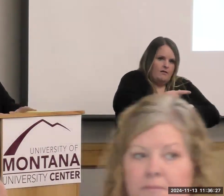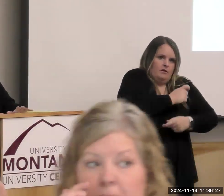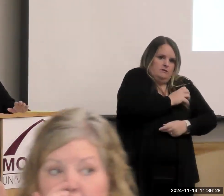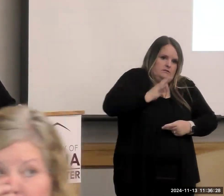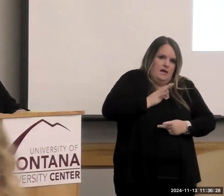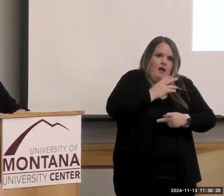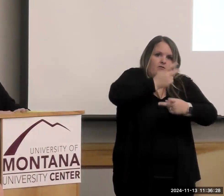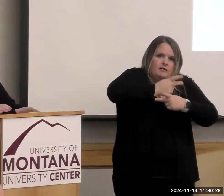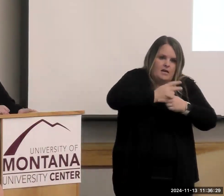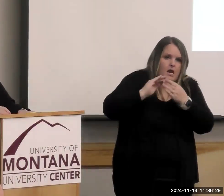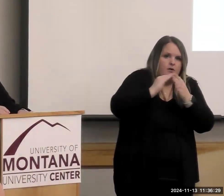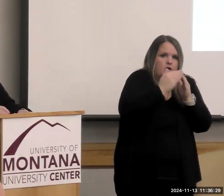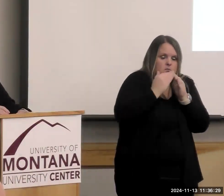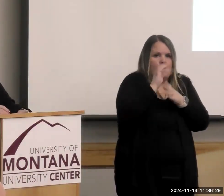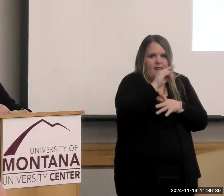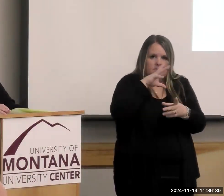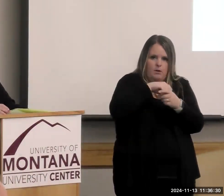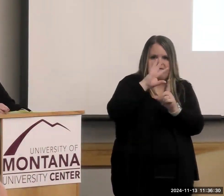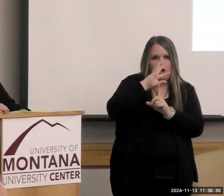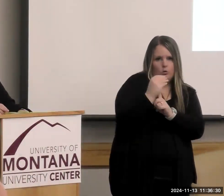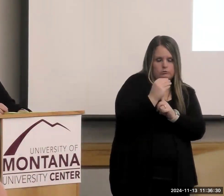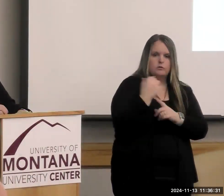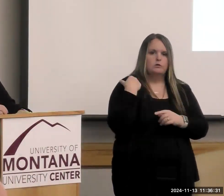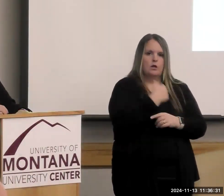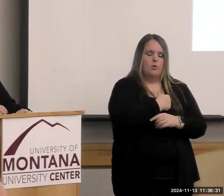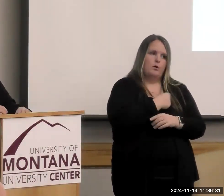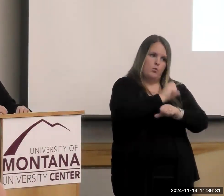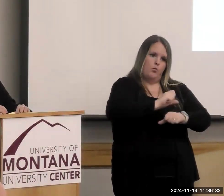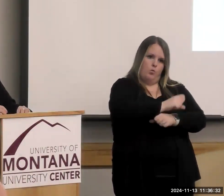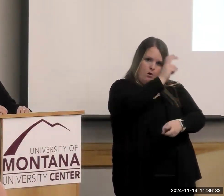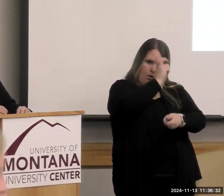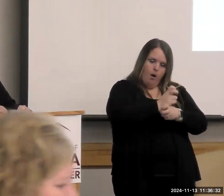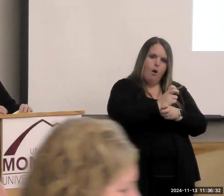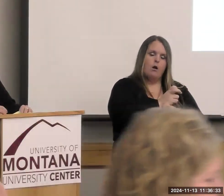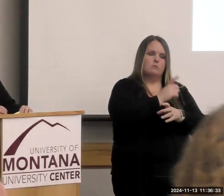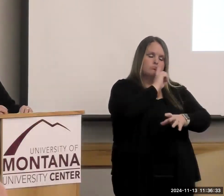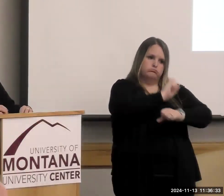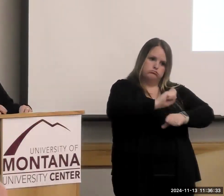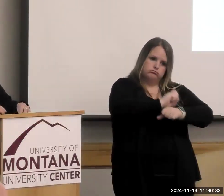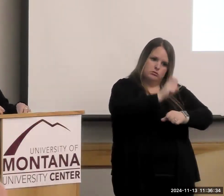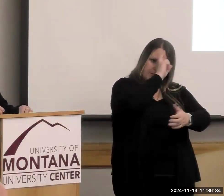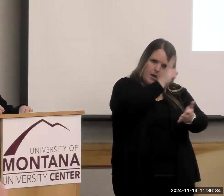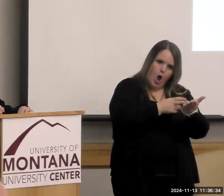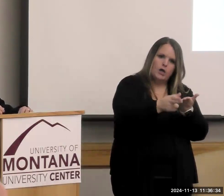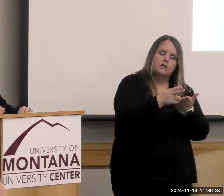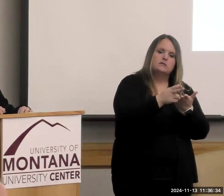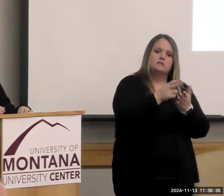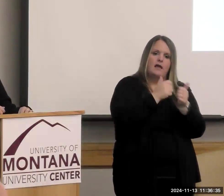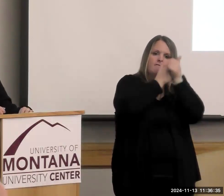And we work hard to be honest and stand by our commitments. And so,